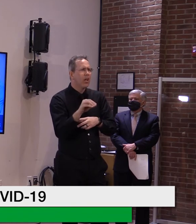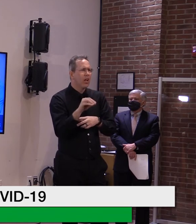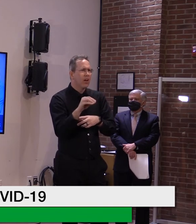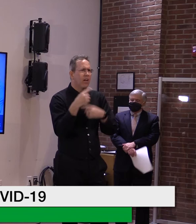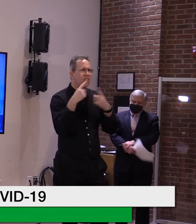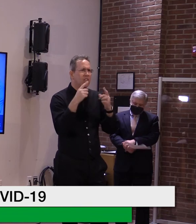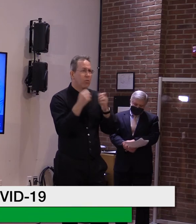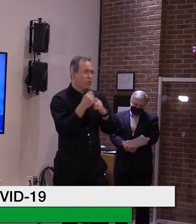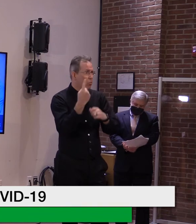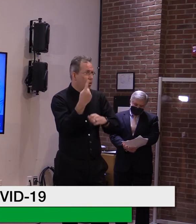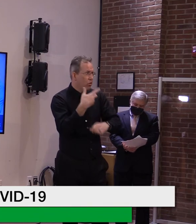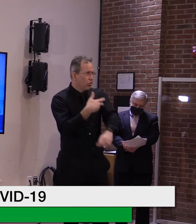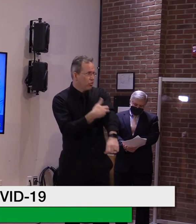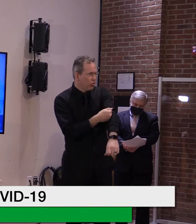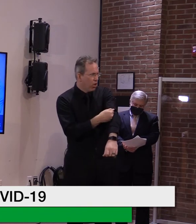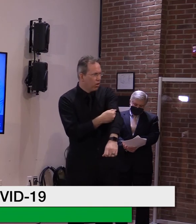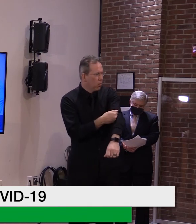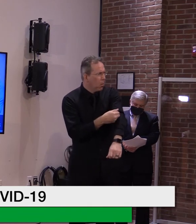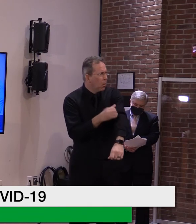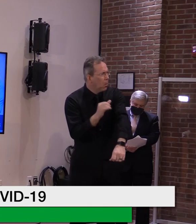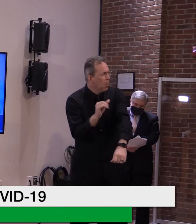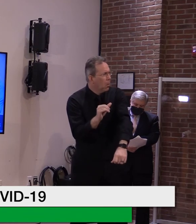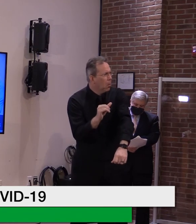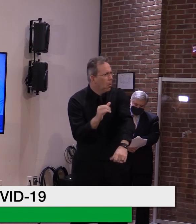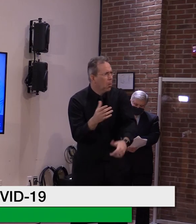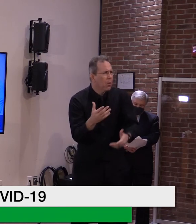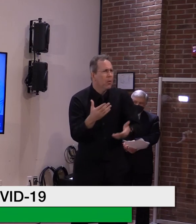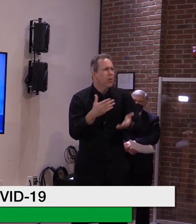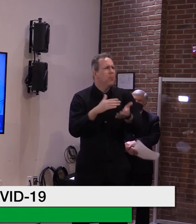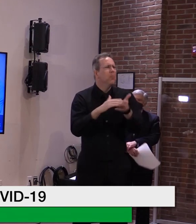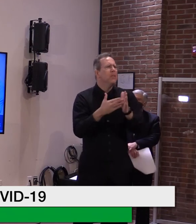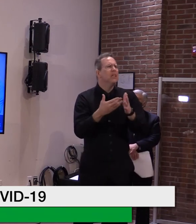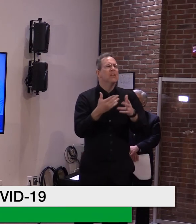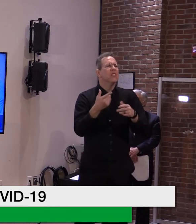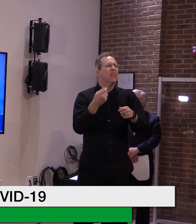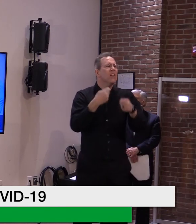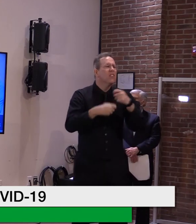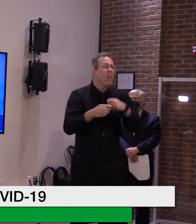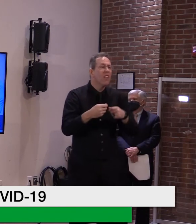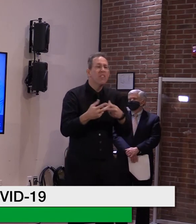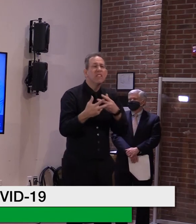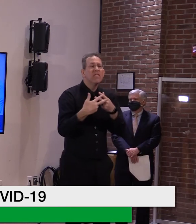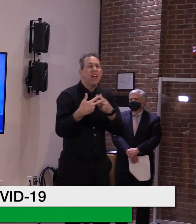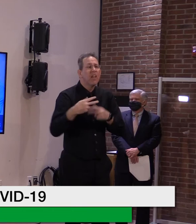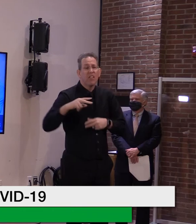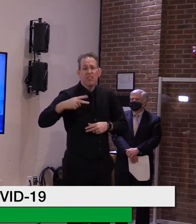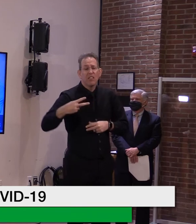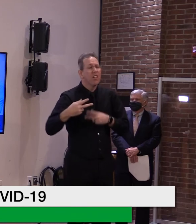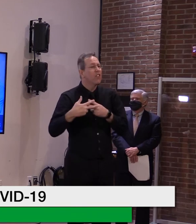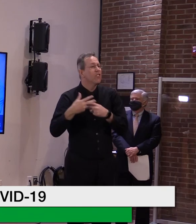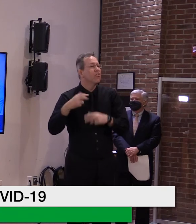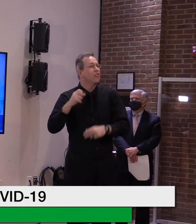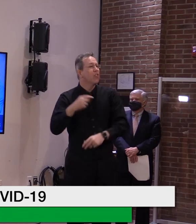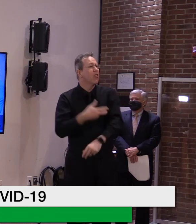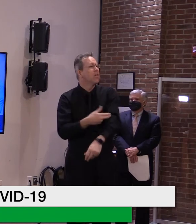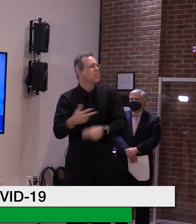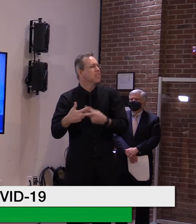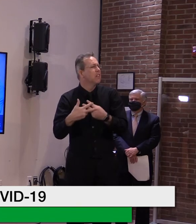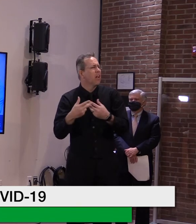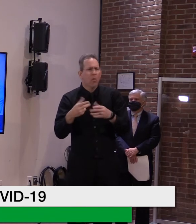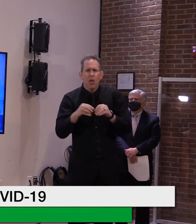to get more people vaccinated by getting more first doses out first as some states are doing. Was that taken into consideration here?